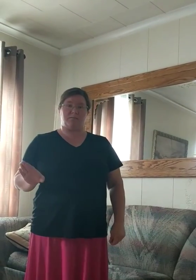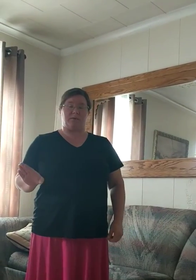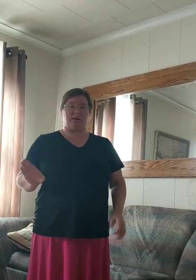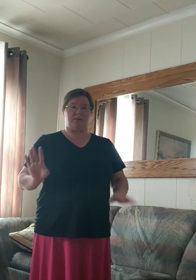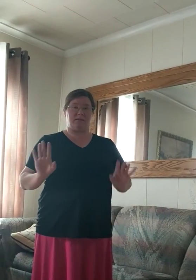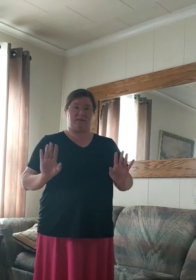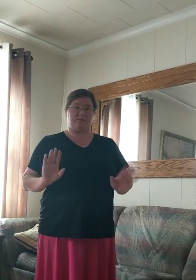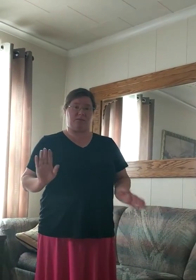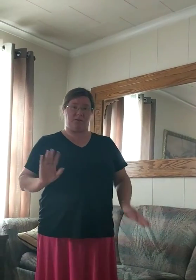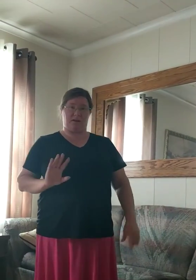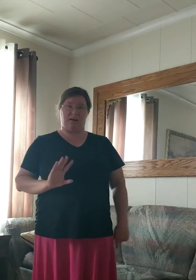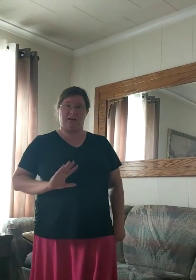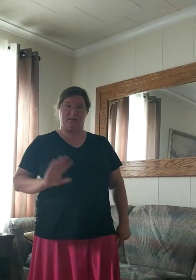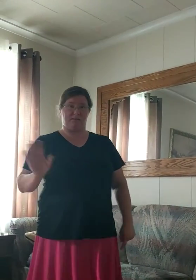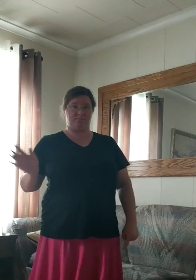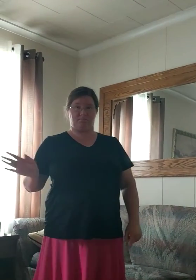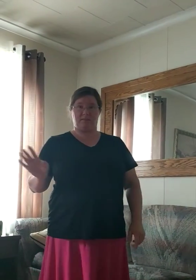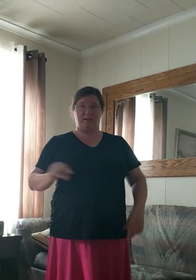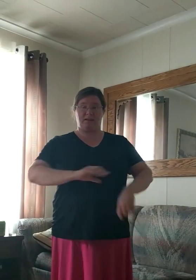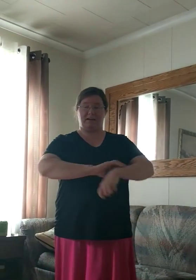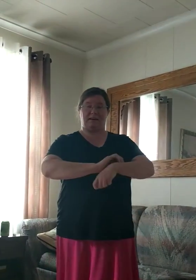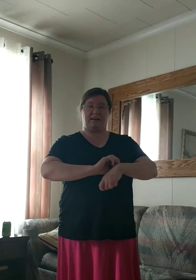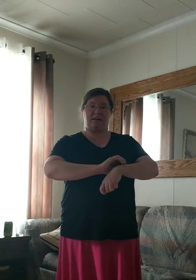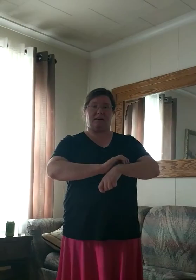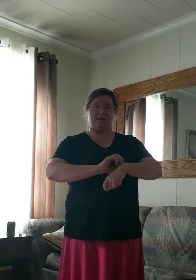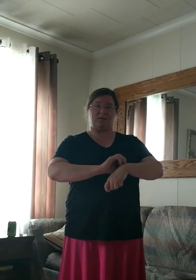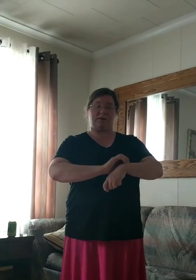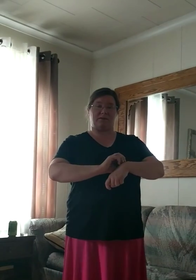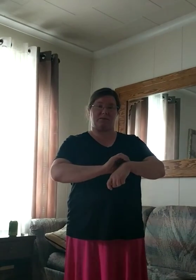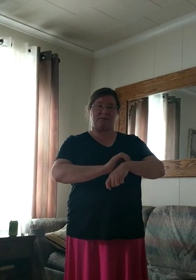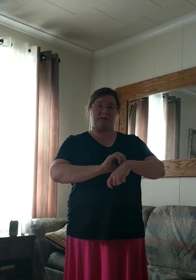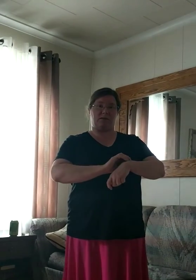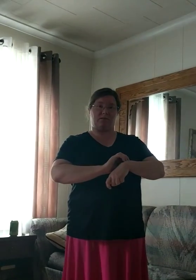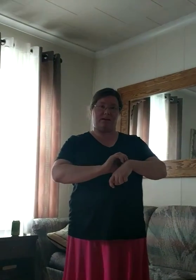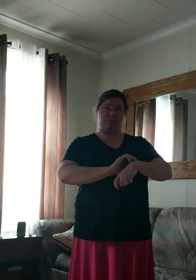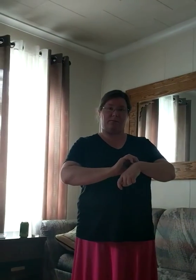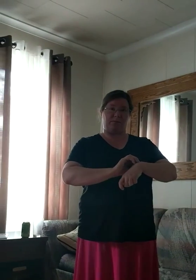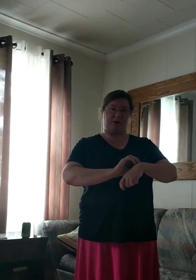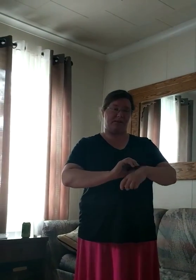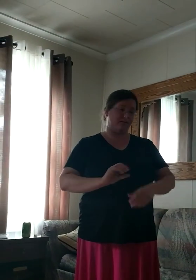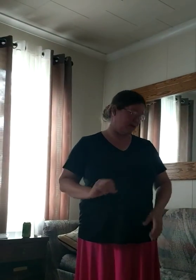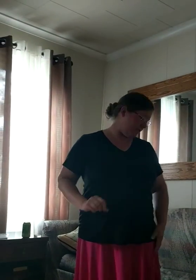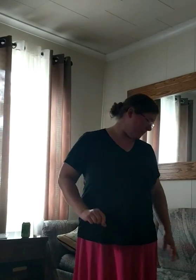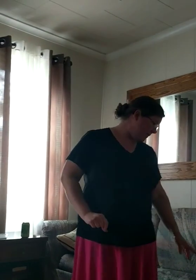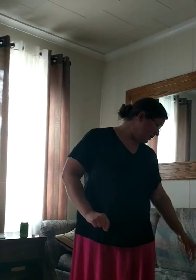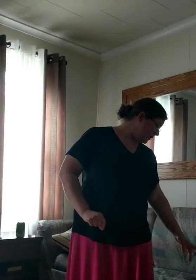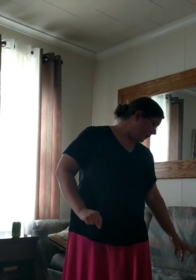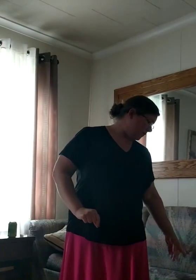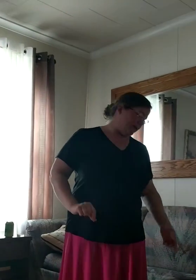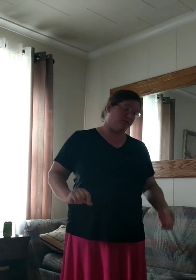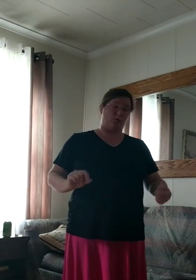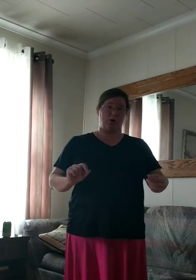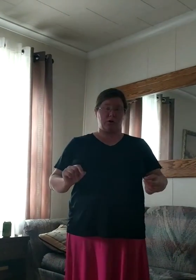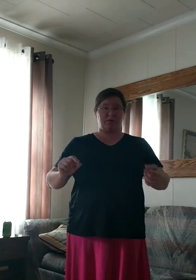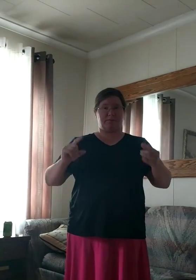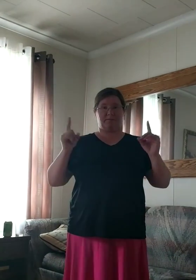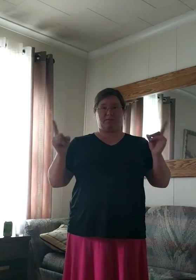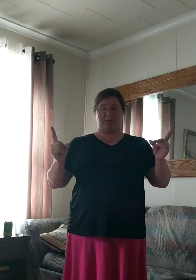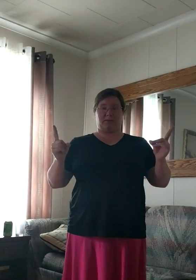but if you need any corrections, we can do that when we practice together. Okay, so hurt, we take two